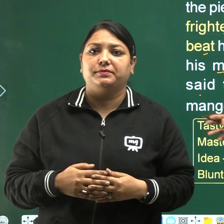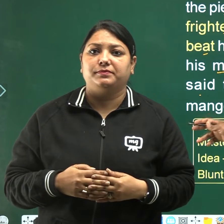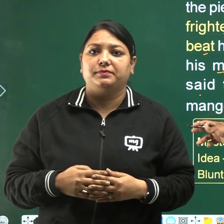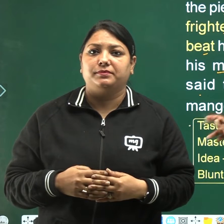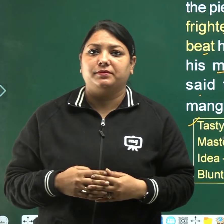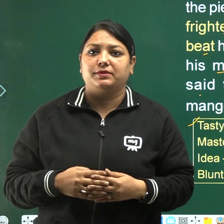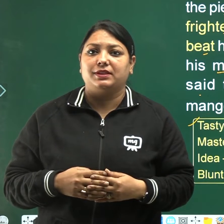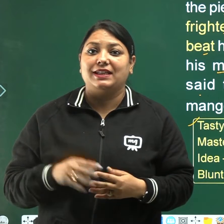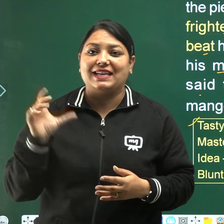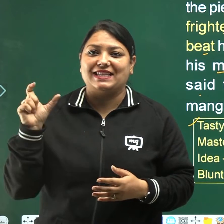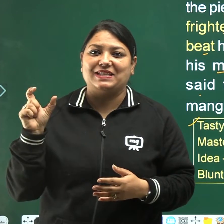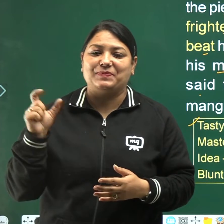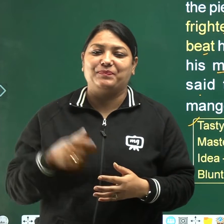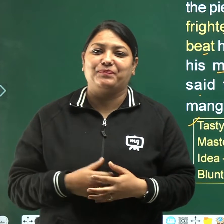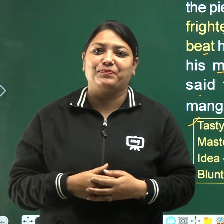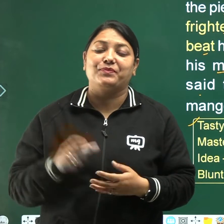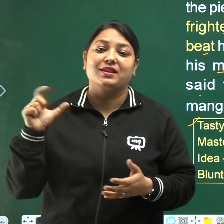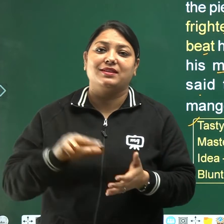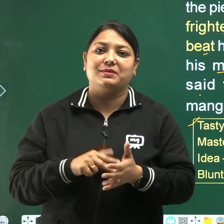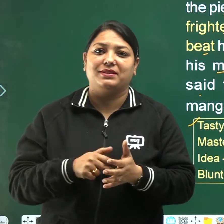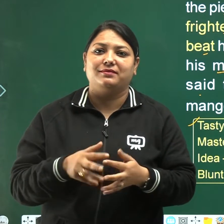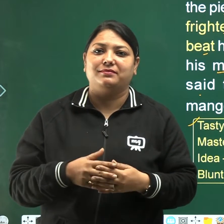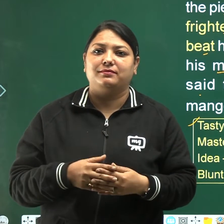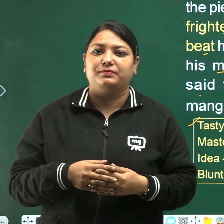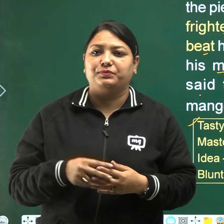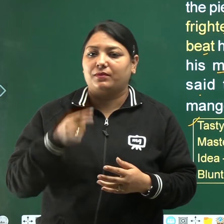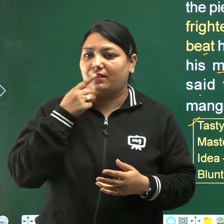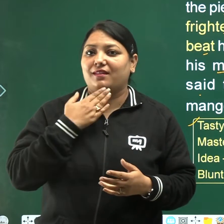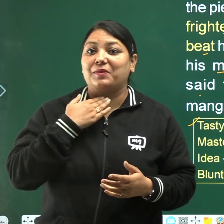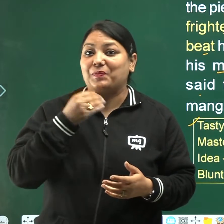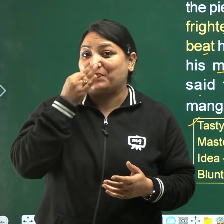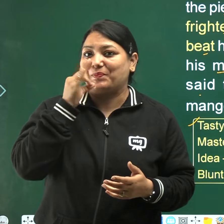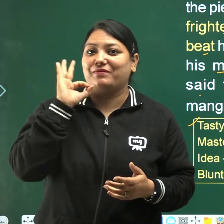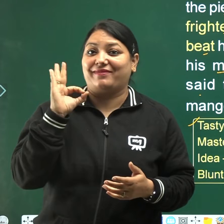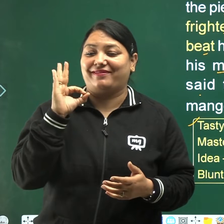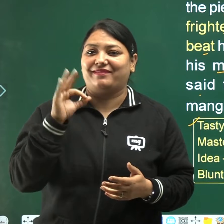Testi, testi means swadhisht,